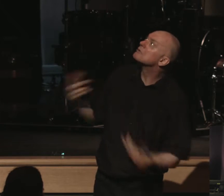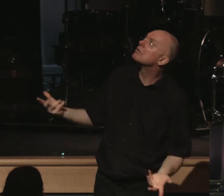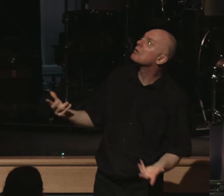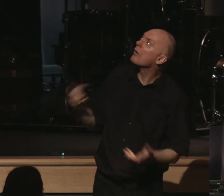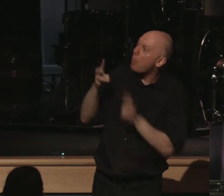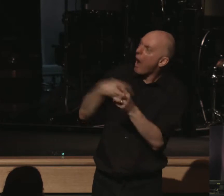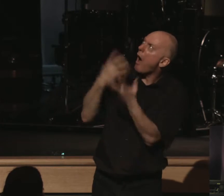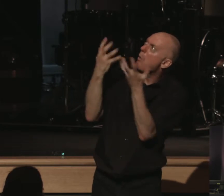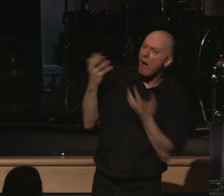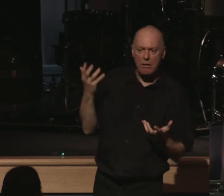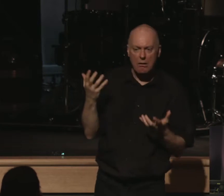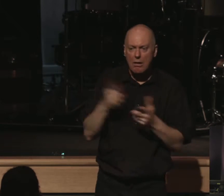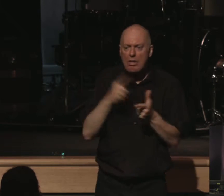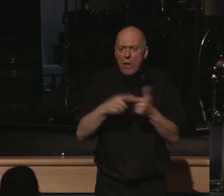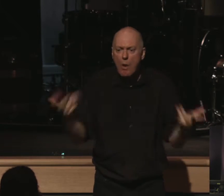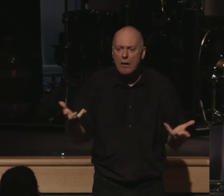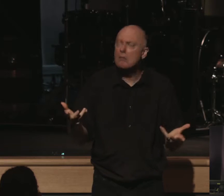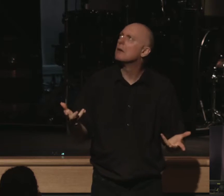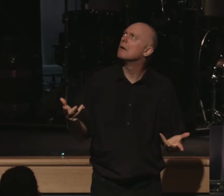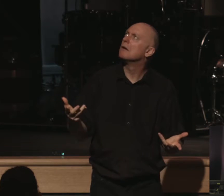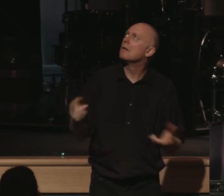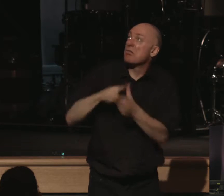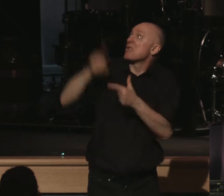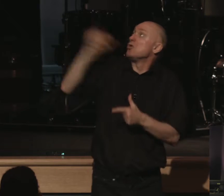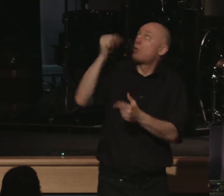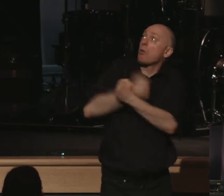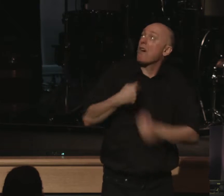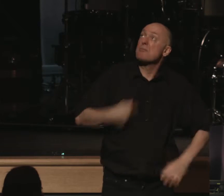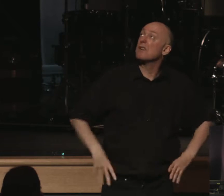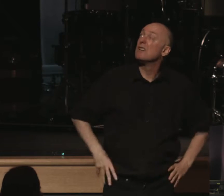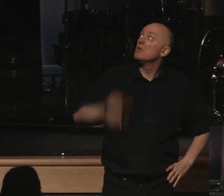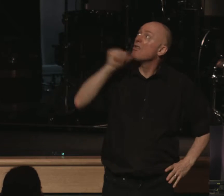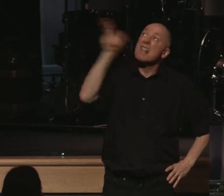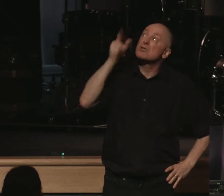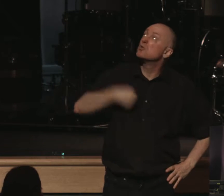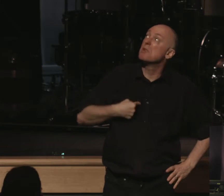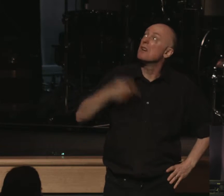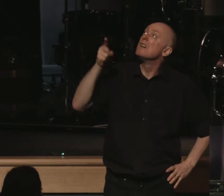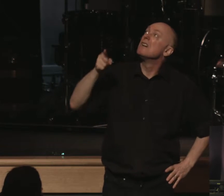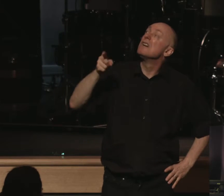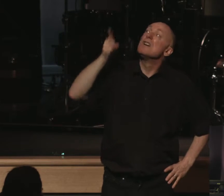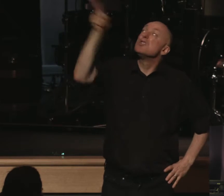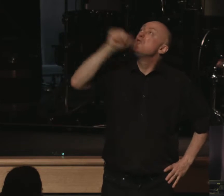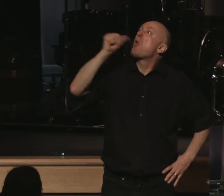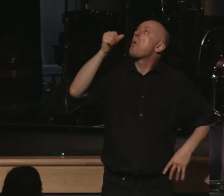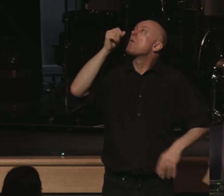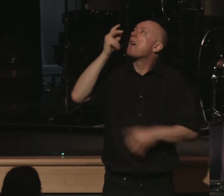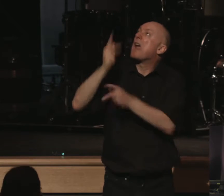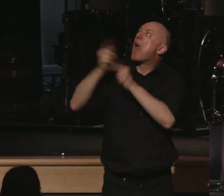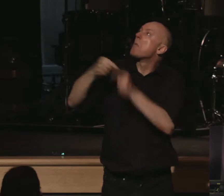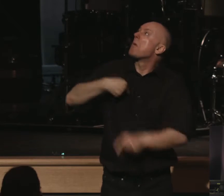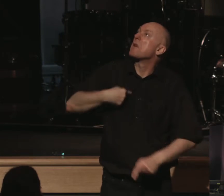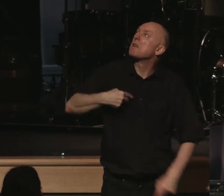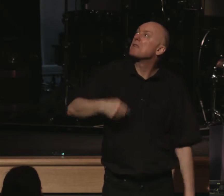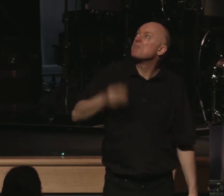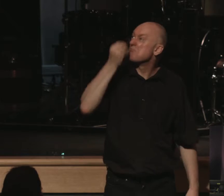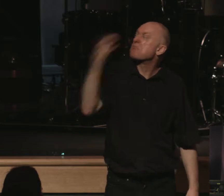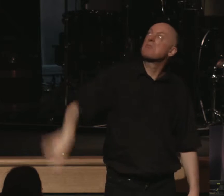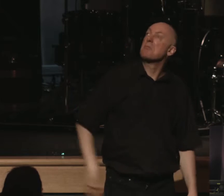request the way I want you to answer the request, then you must not love me. You must not be listening to me. You must not care about me. Never mind